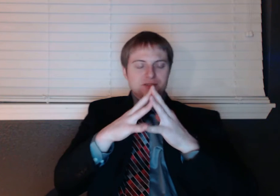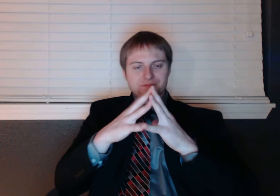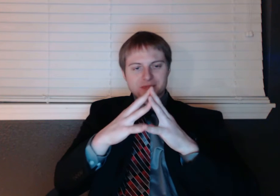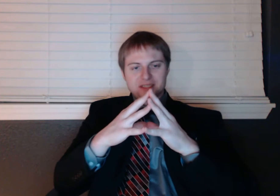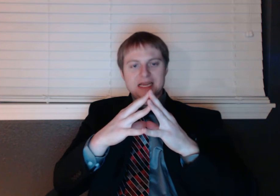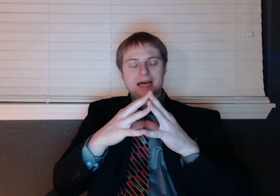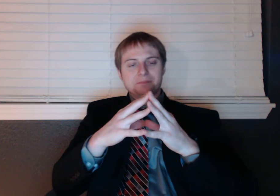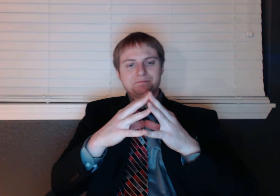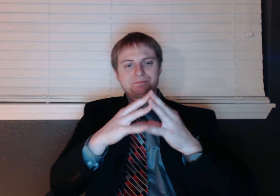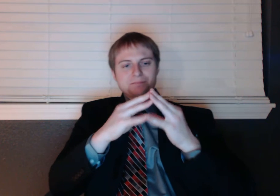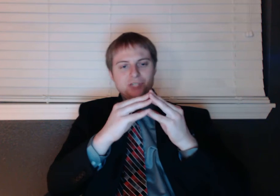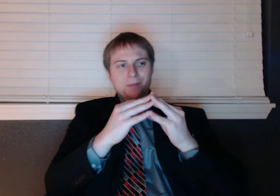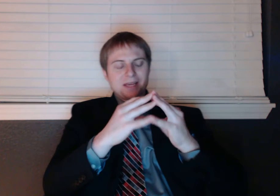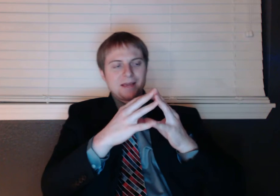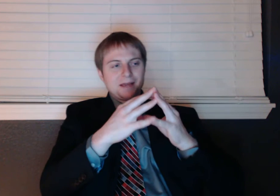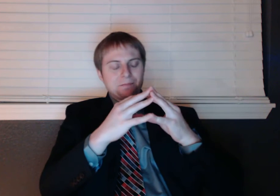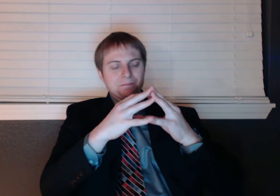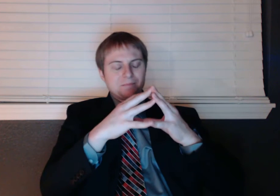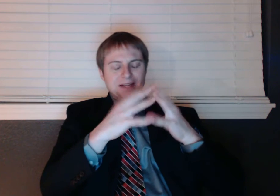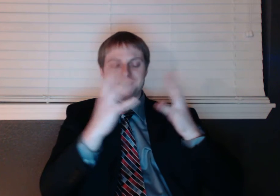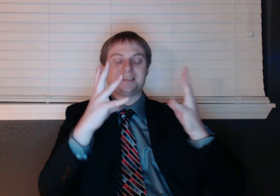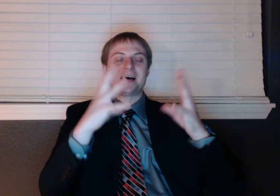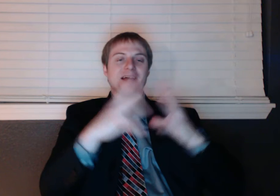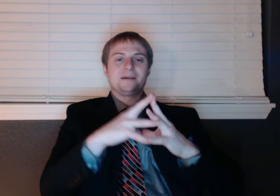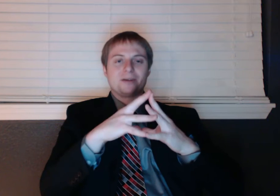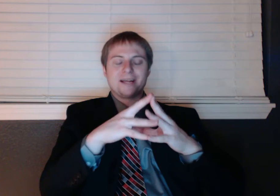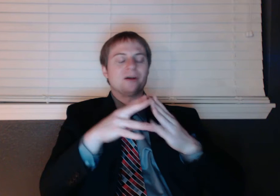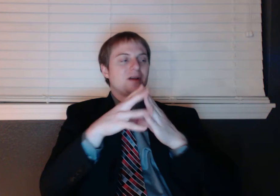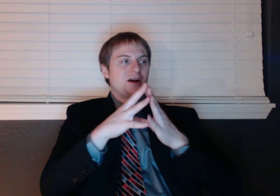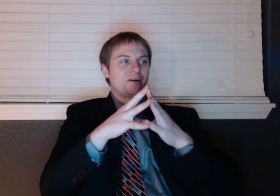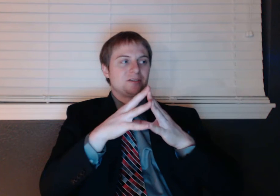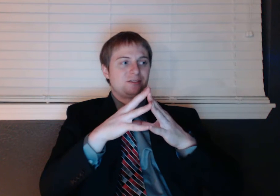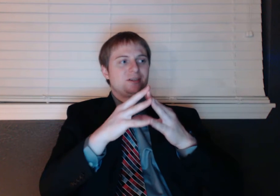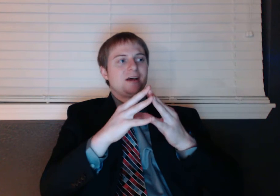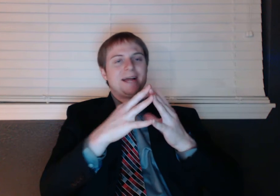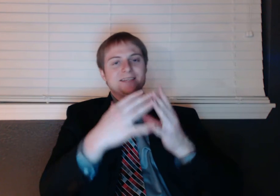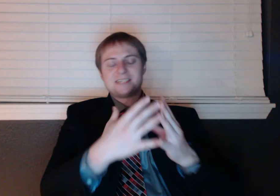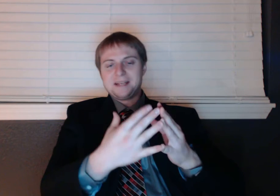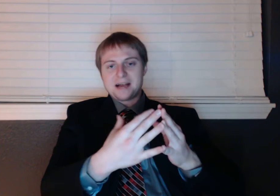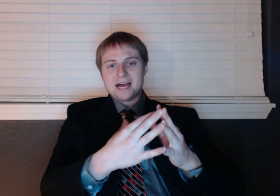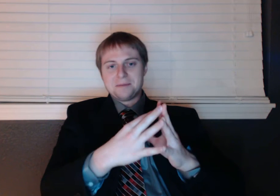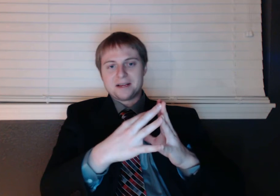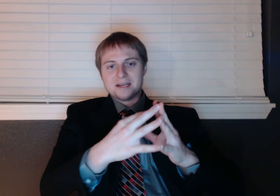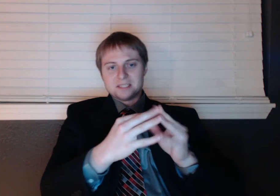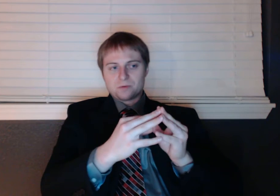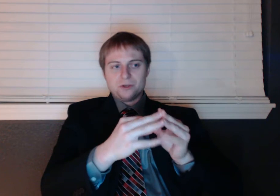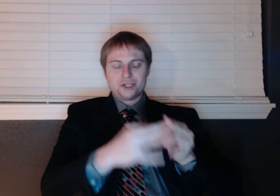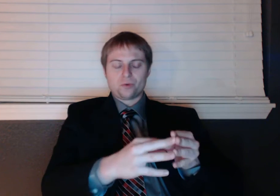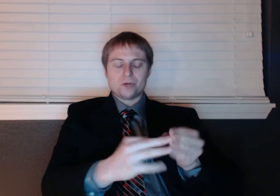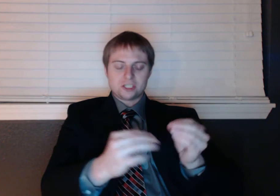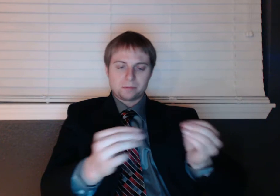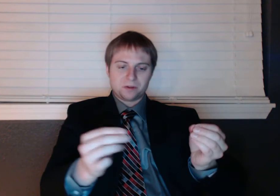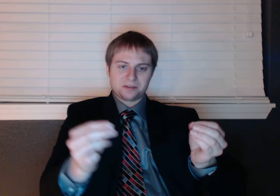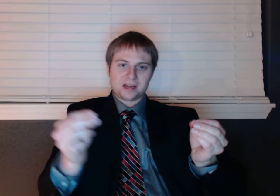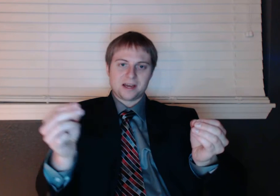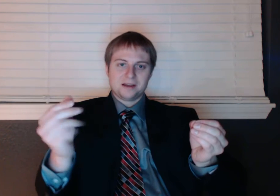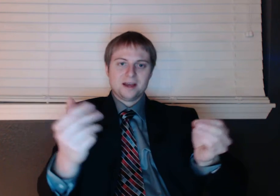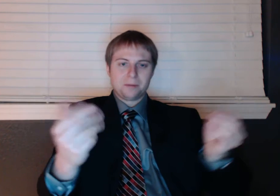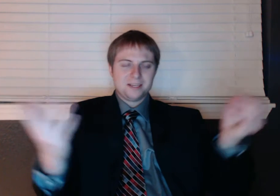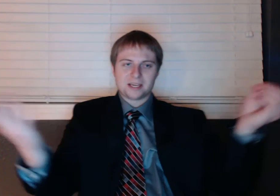It's, it's sad. John McCain, he needs to die or get out of Congress. I hate to say die because, well, you shouldn't wish someone to die but